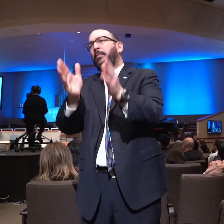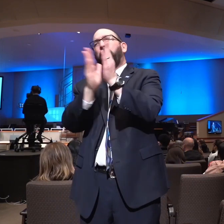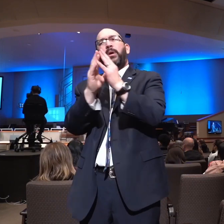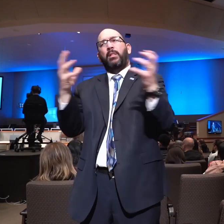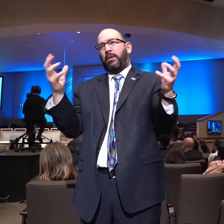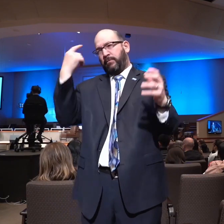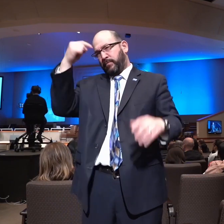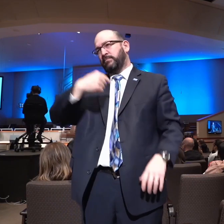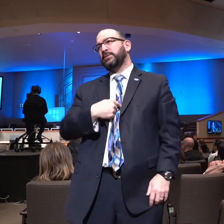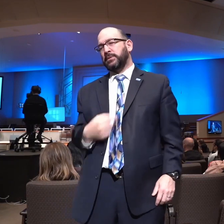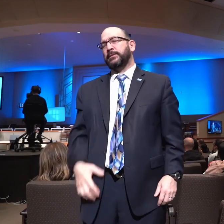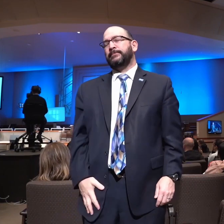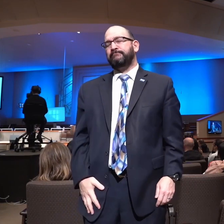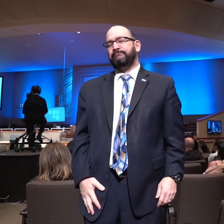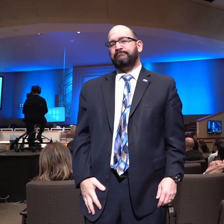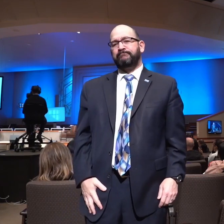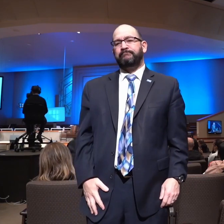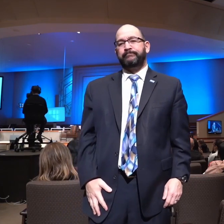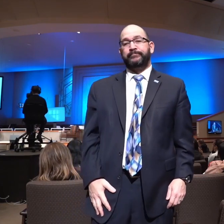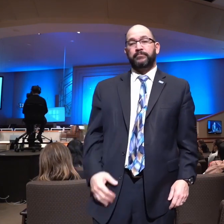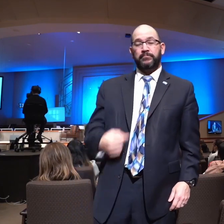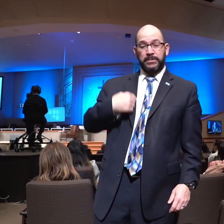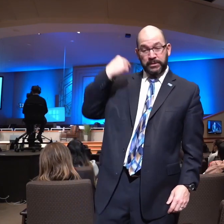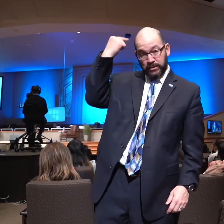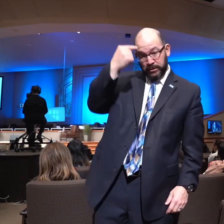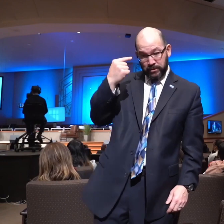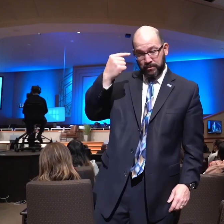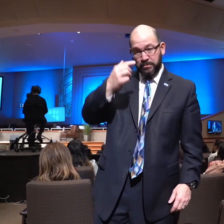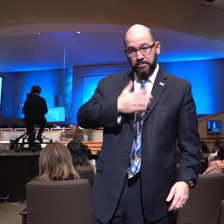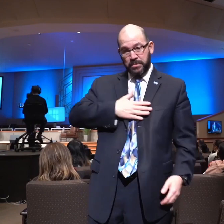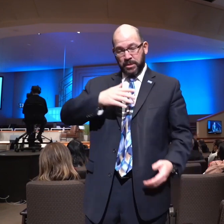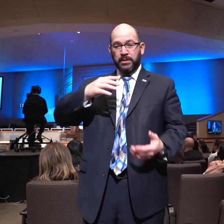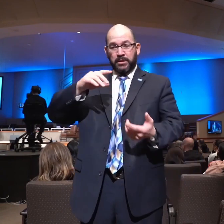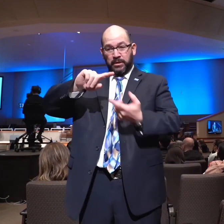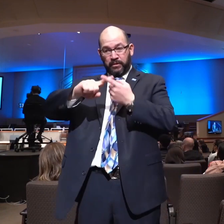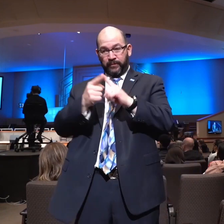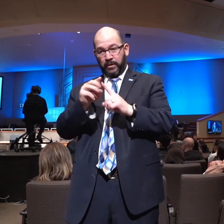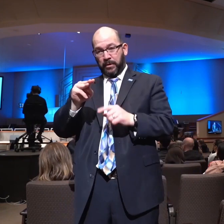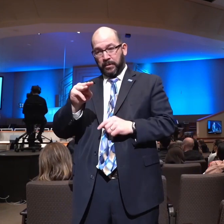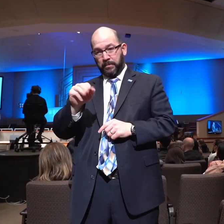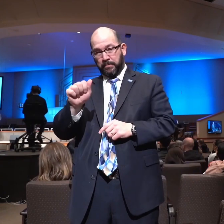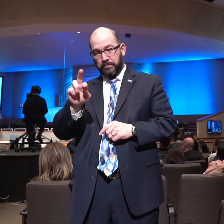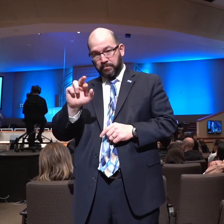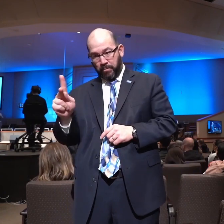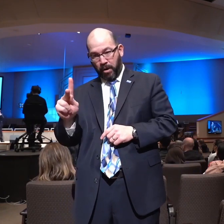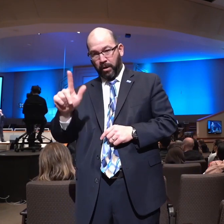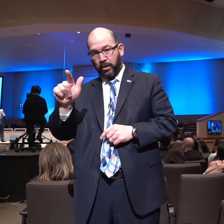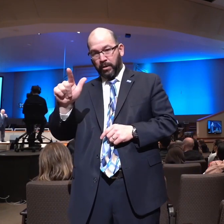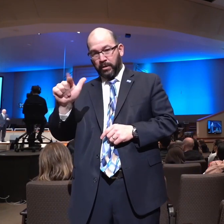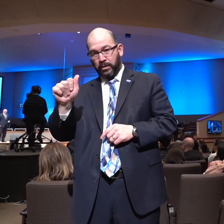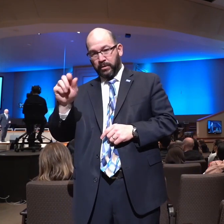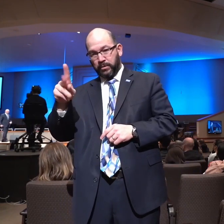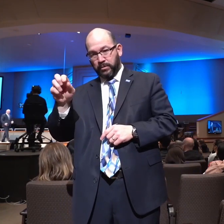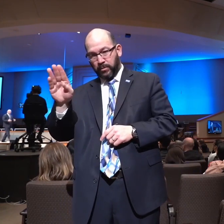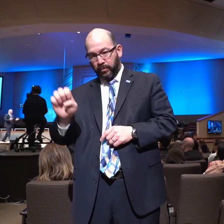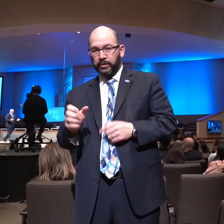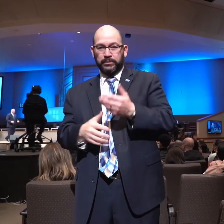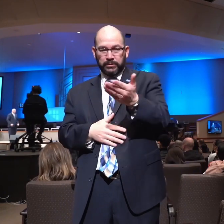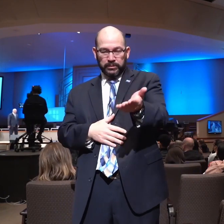prayer list. I think of my friend Mark Lawrence. We have a dorm named after him. If you want to go in that dorm sometime, see one of the college faculty and walk in.